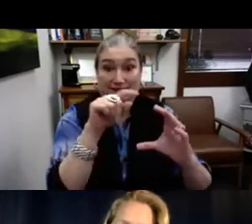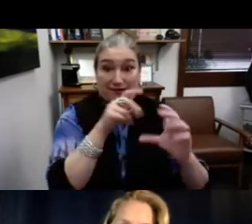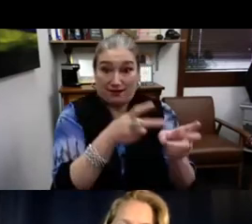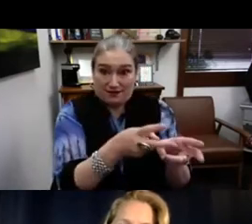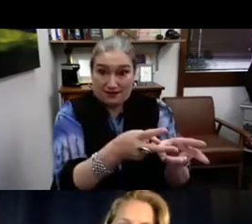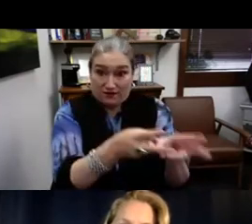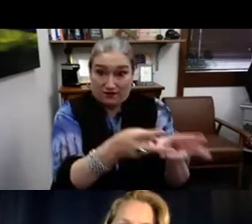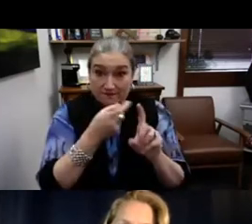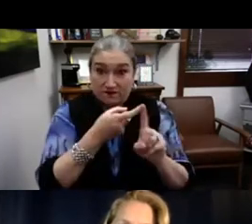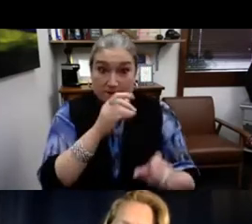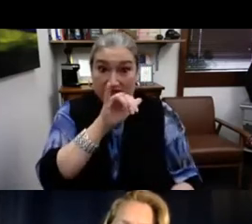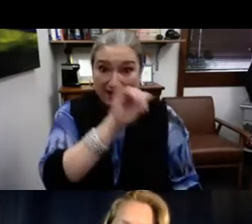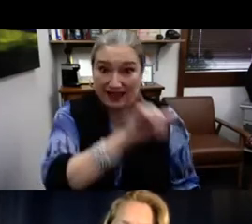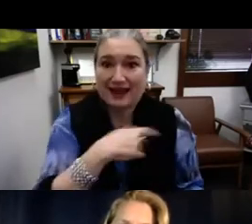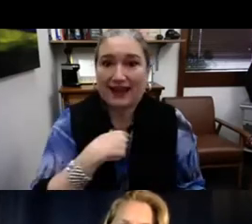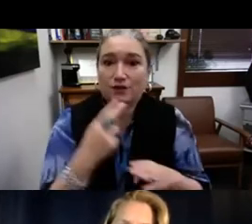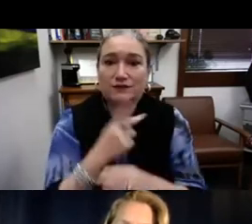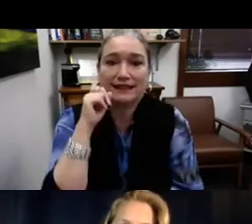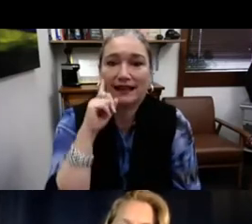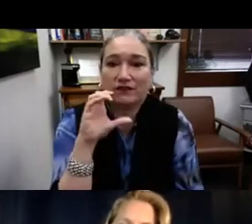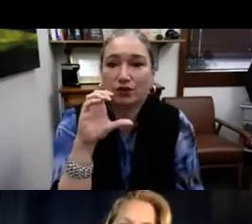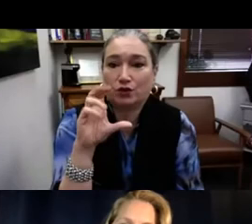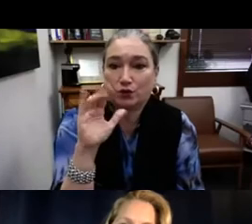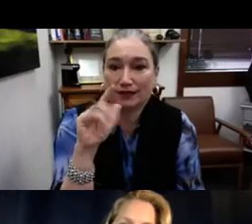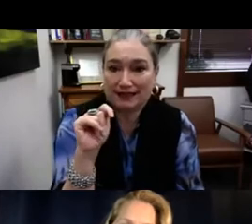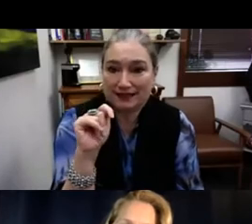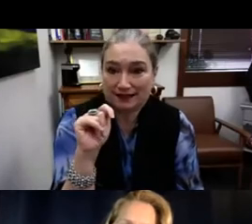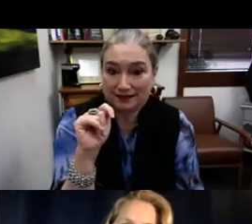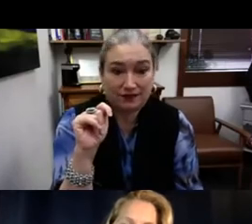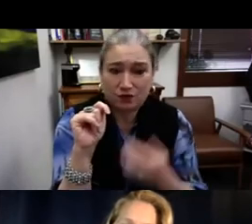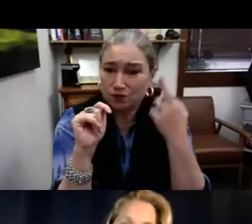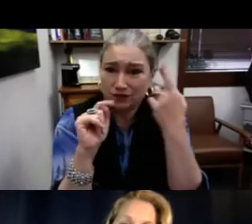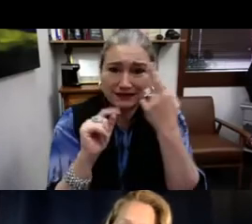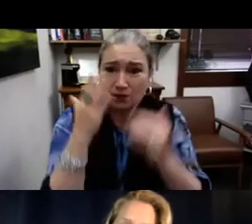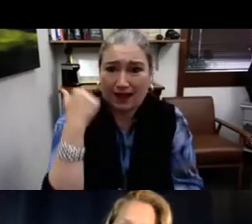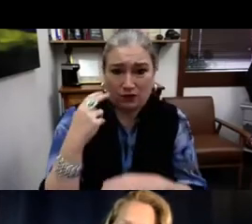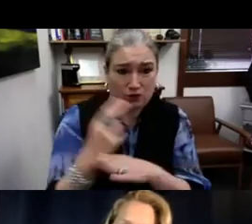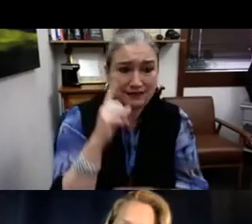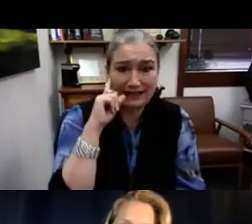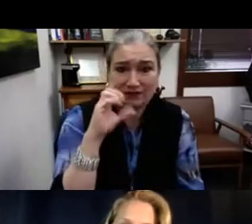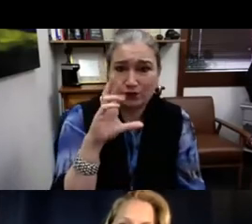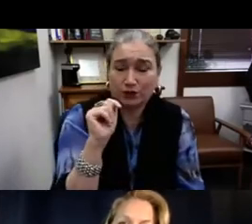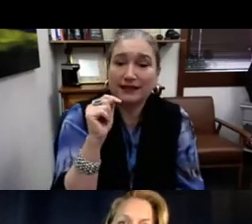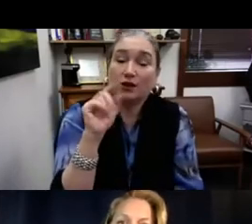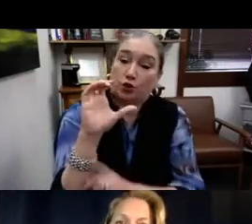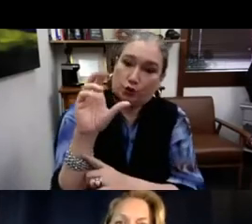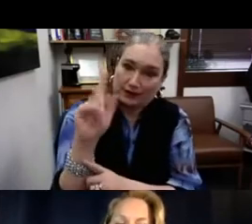which we call CRIT CRIT. So taken from that, we have the deaf critical race theory.